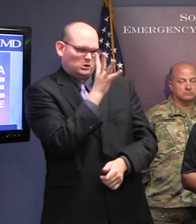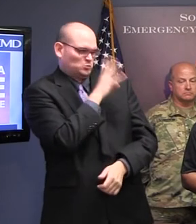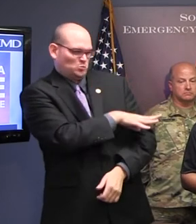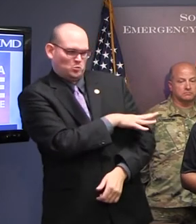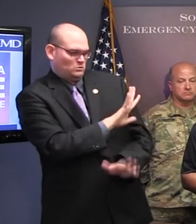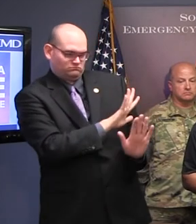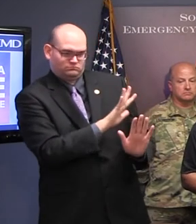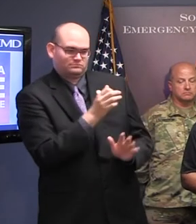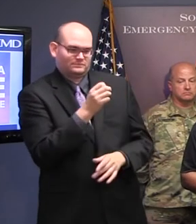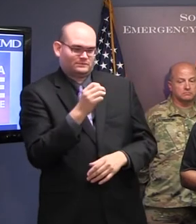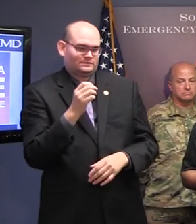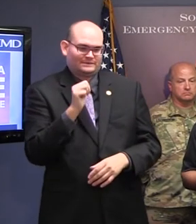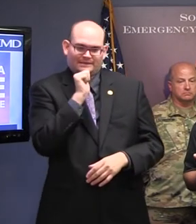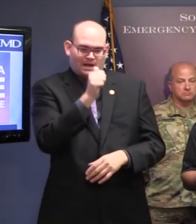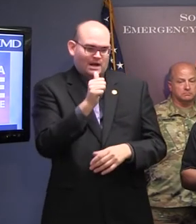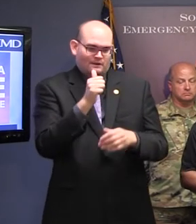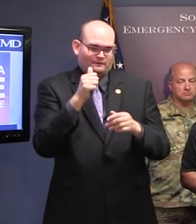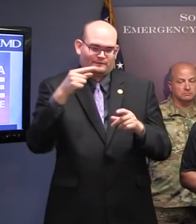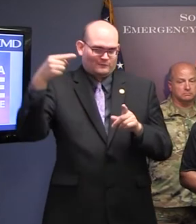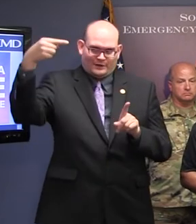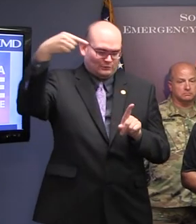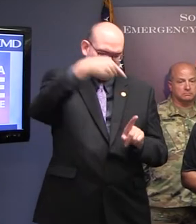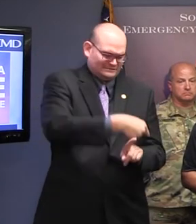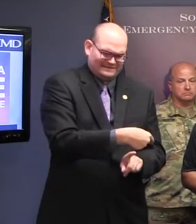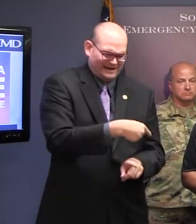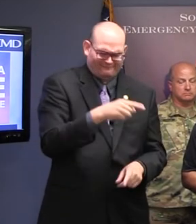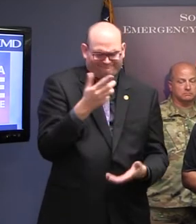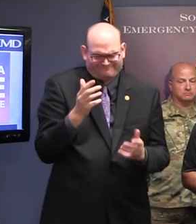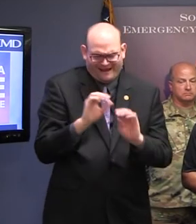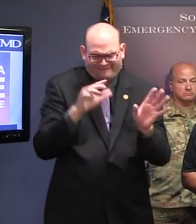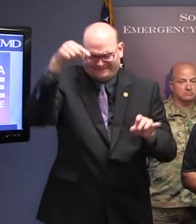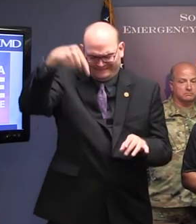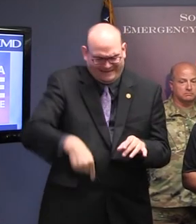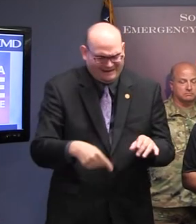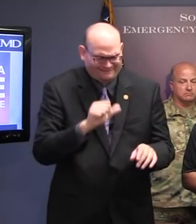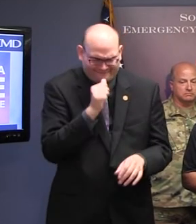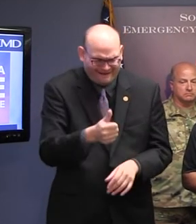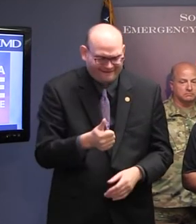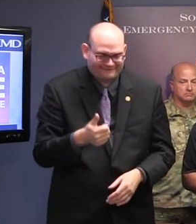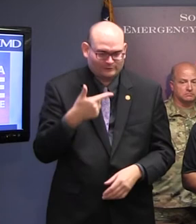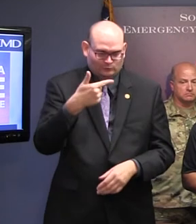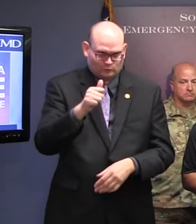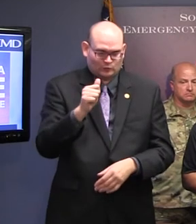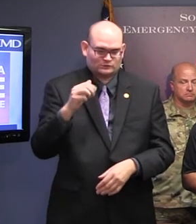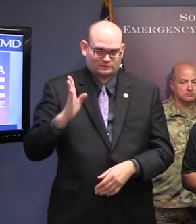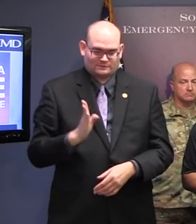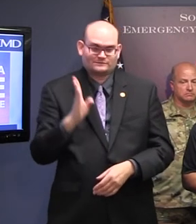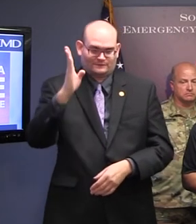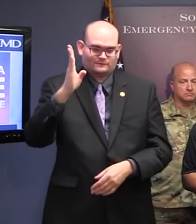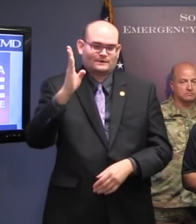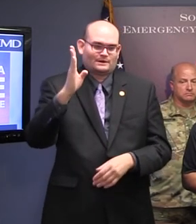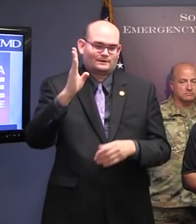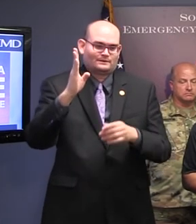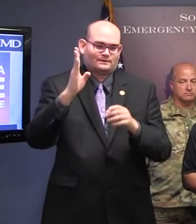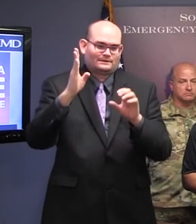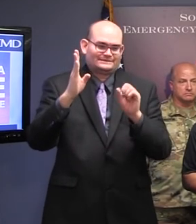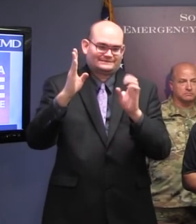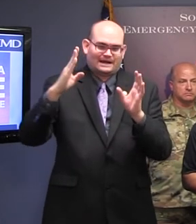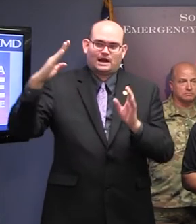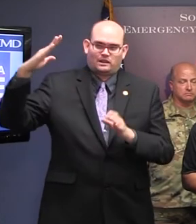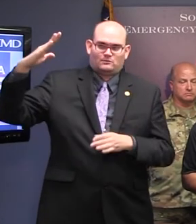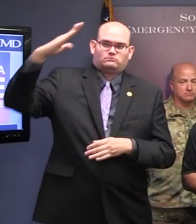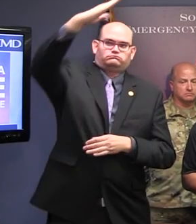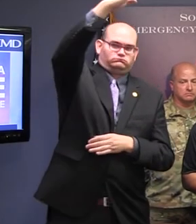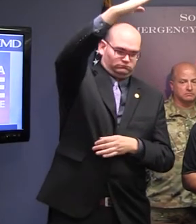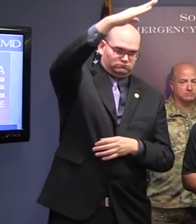efforts. And hopefully their efforts won't interfere with ours. Is your understanding that that is now happening or will happen in the